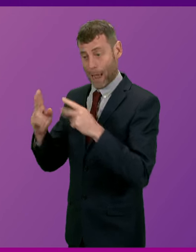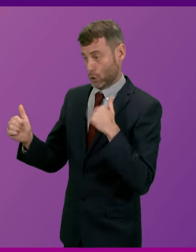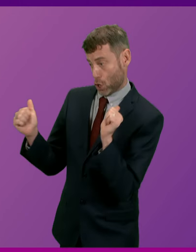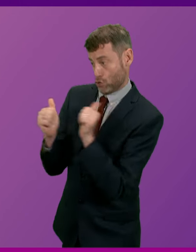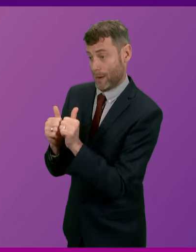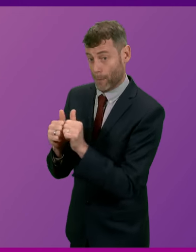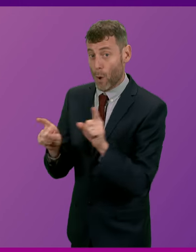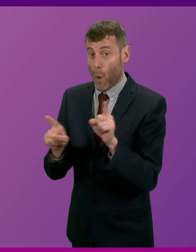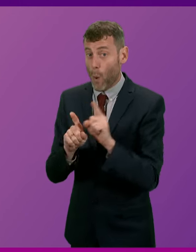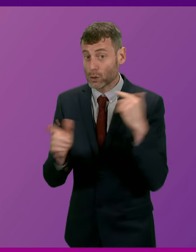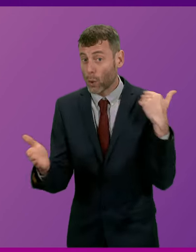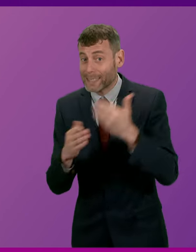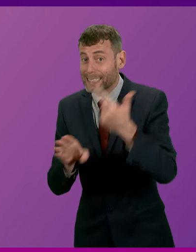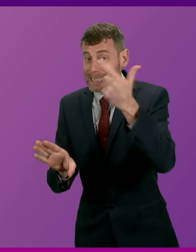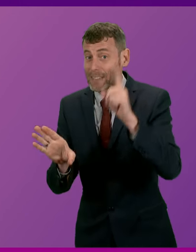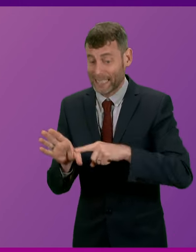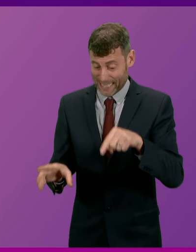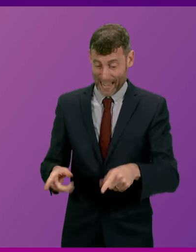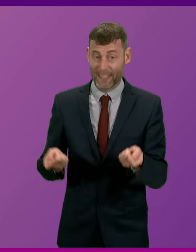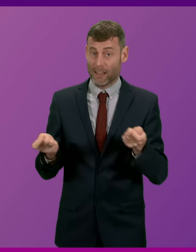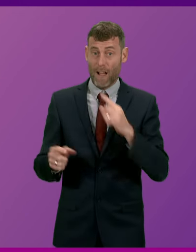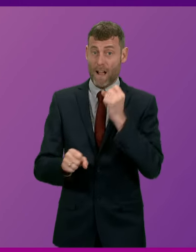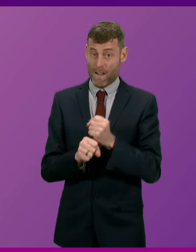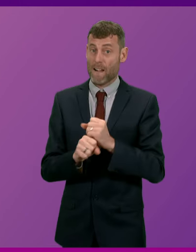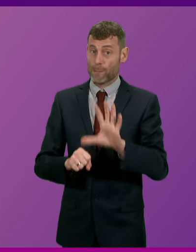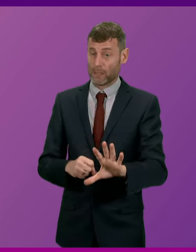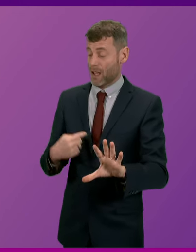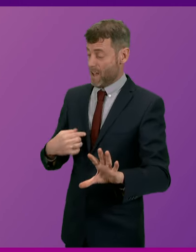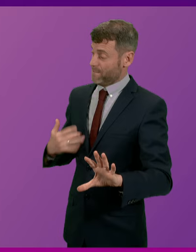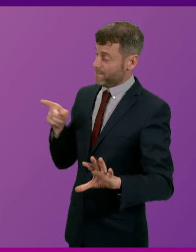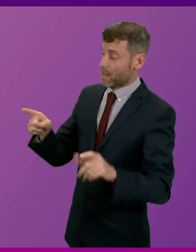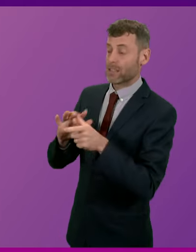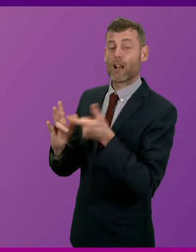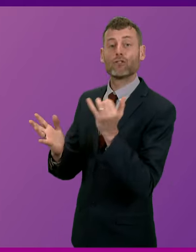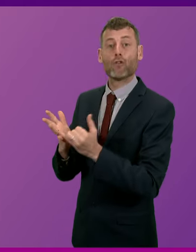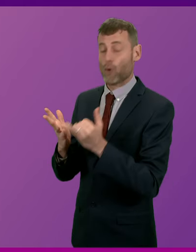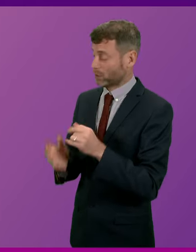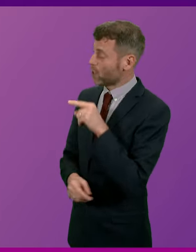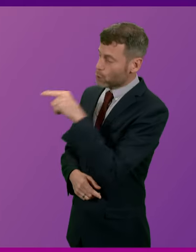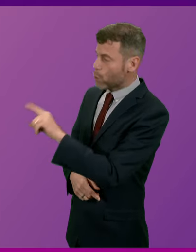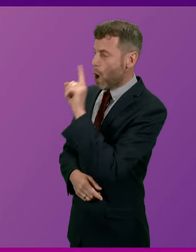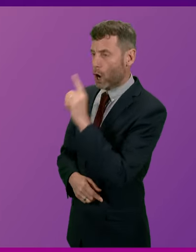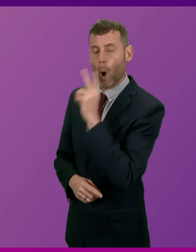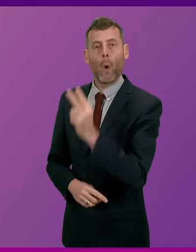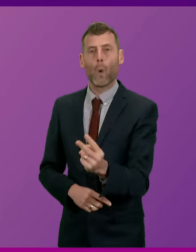years in government. I bet Douglas Ross and the Conservative Party can't say the same thing about their part.